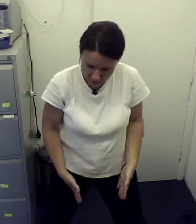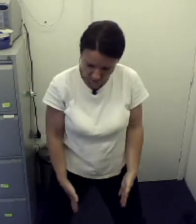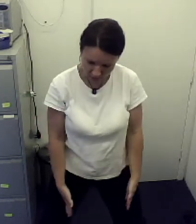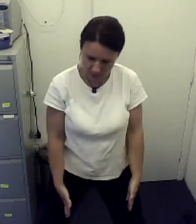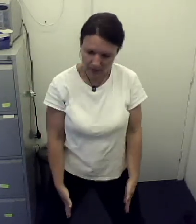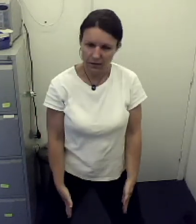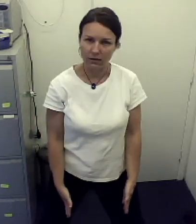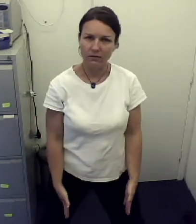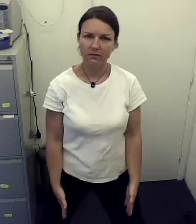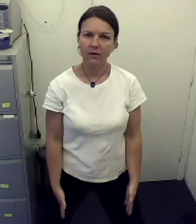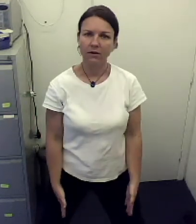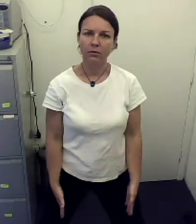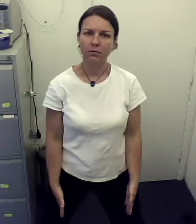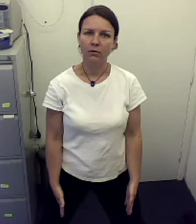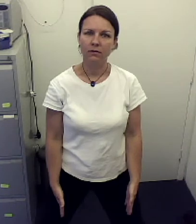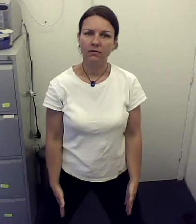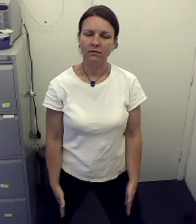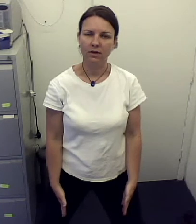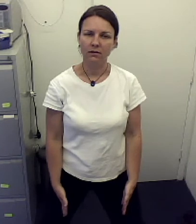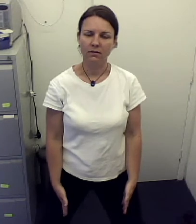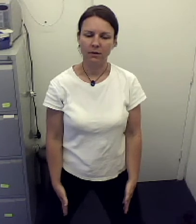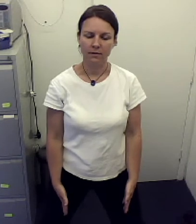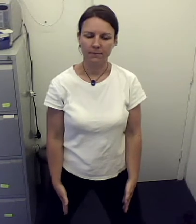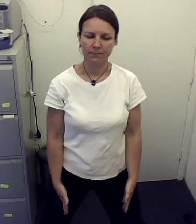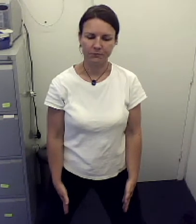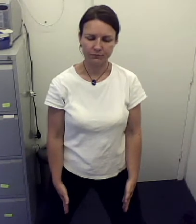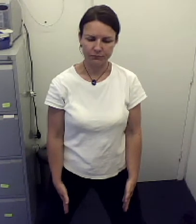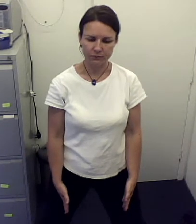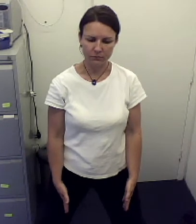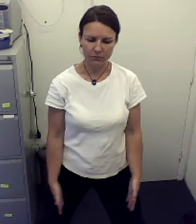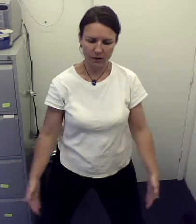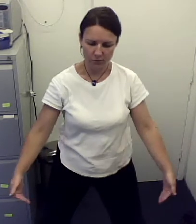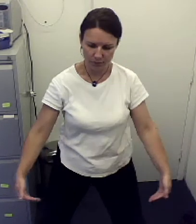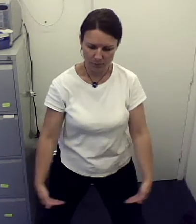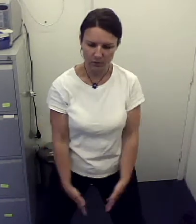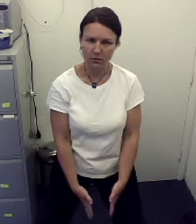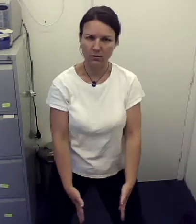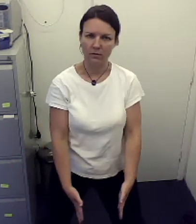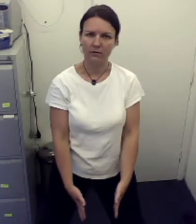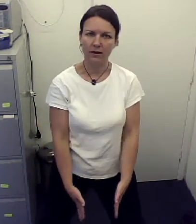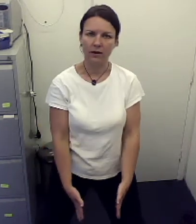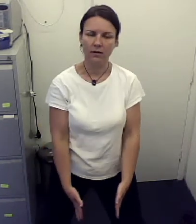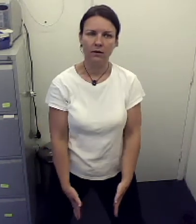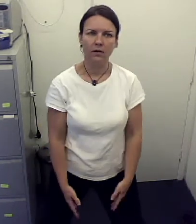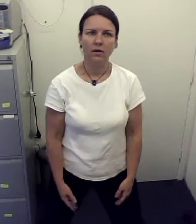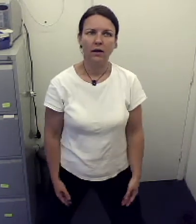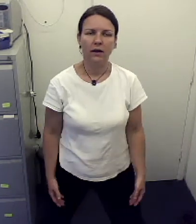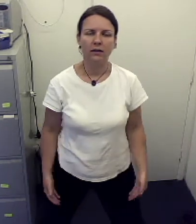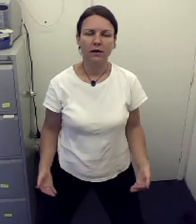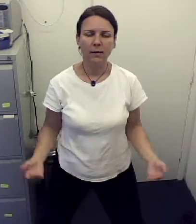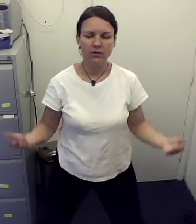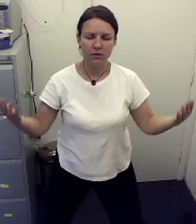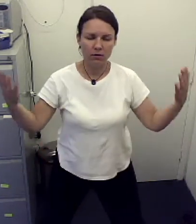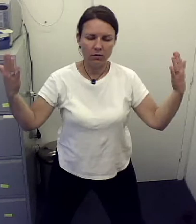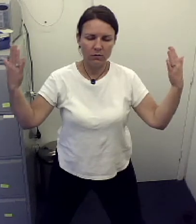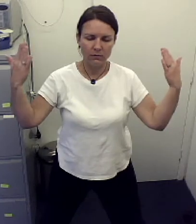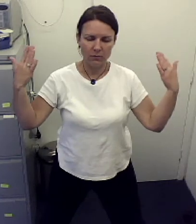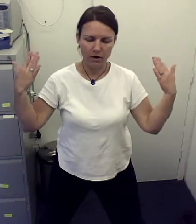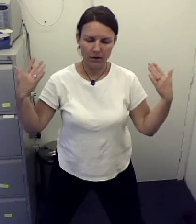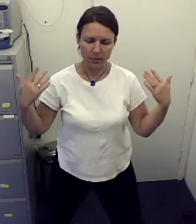down through the earth to the very core of the Divine Earth Mother. From your golden sphere. And now imagine gold and white light